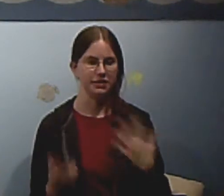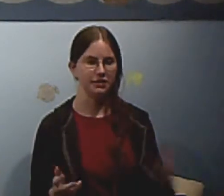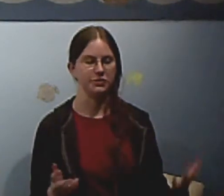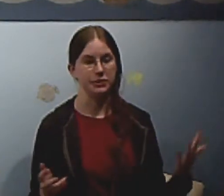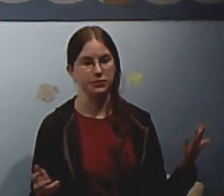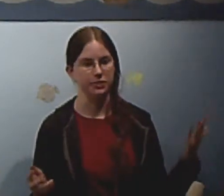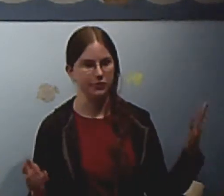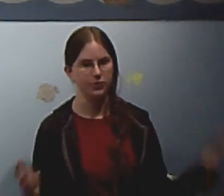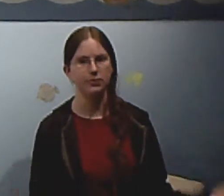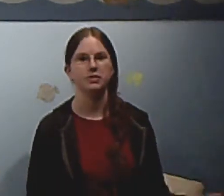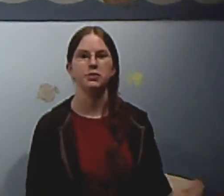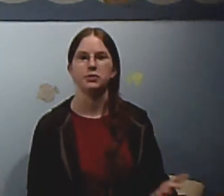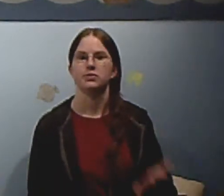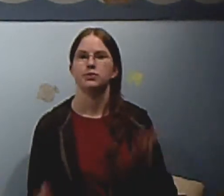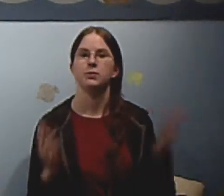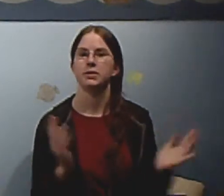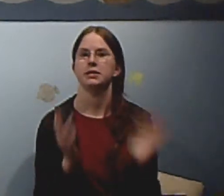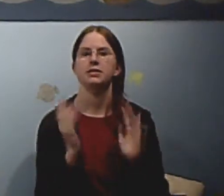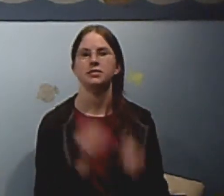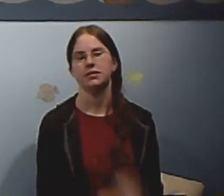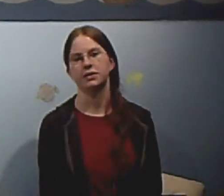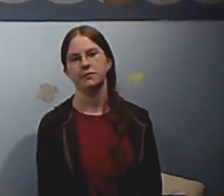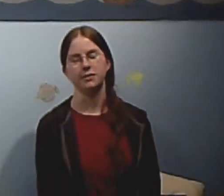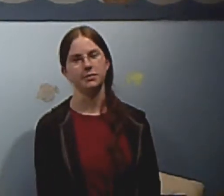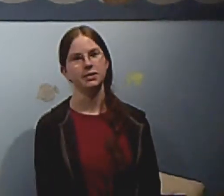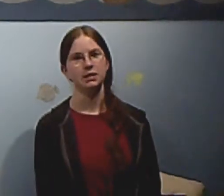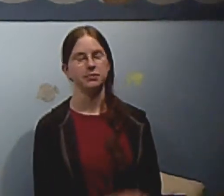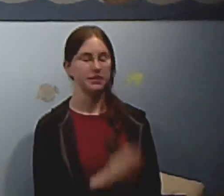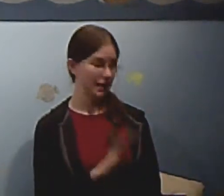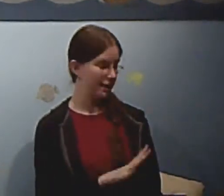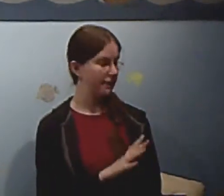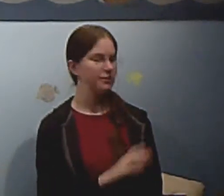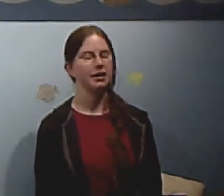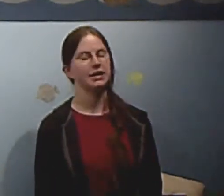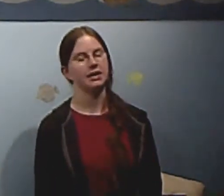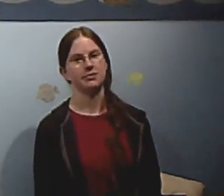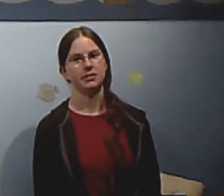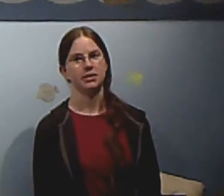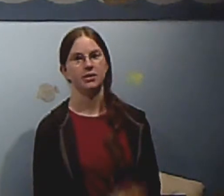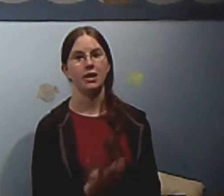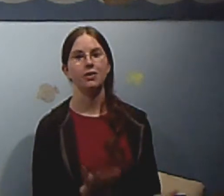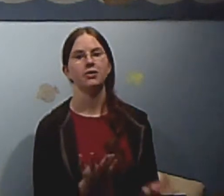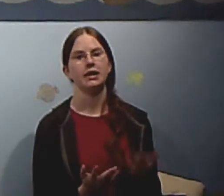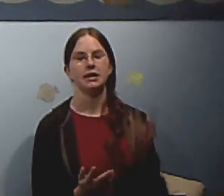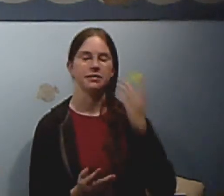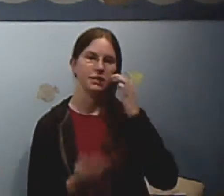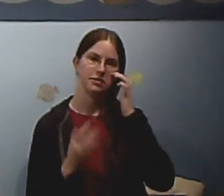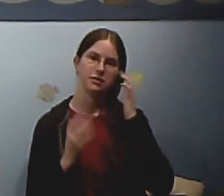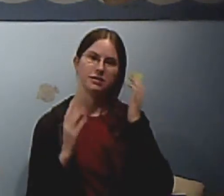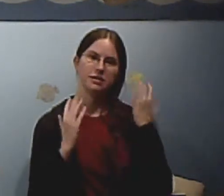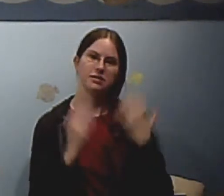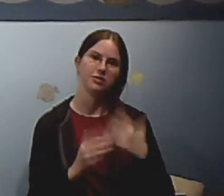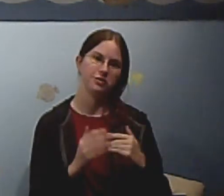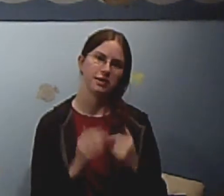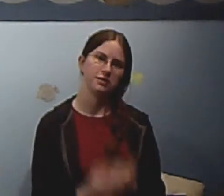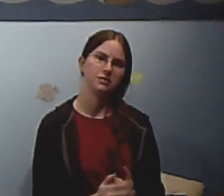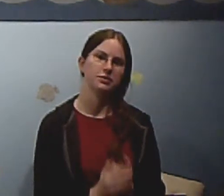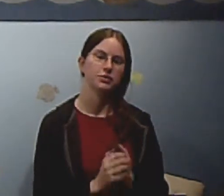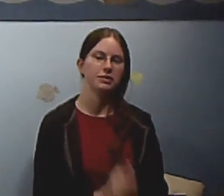looked yesterday, I was like, holy smokes, where did these all come from? But I have a lot of them. There are a lot of them. It's that this year is actually the